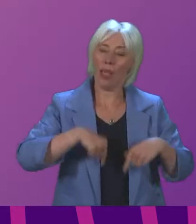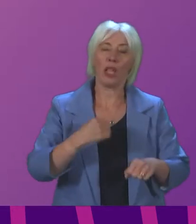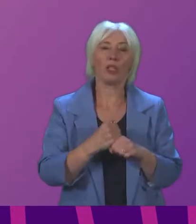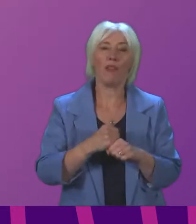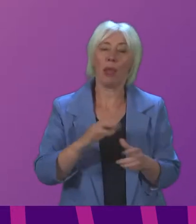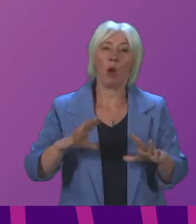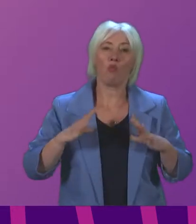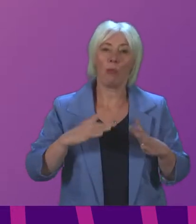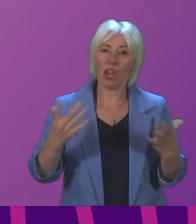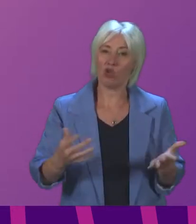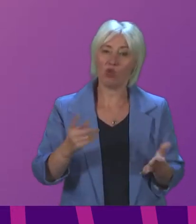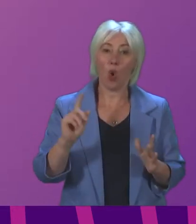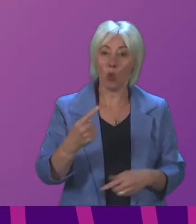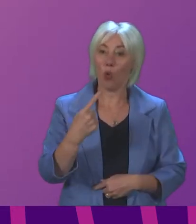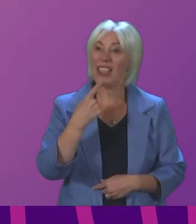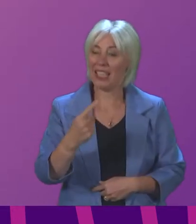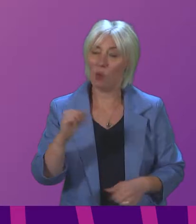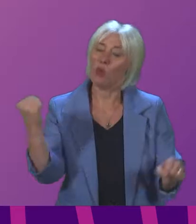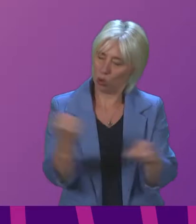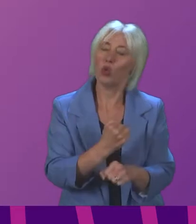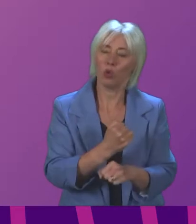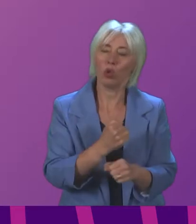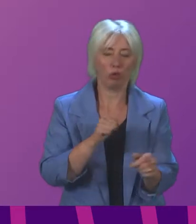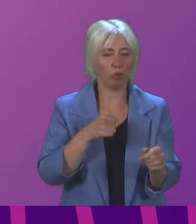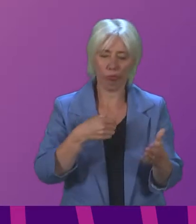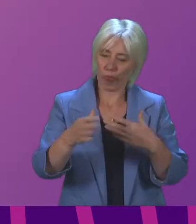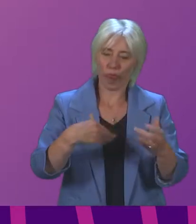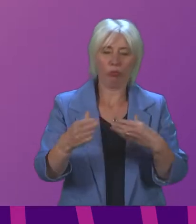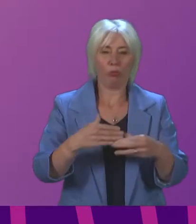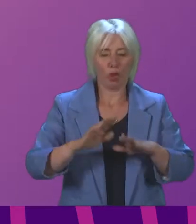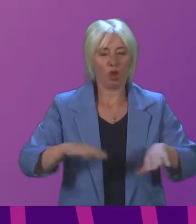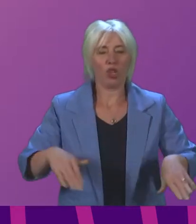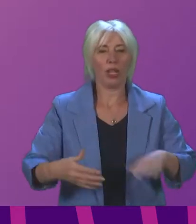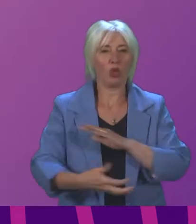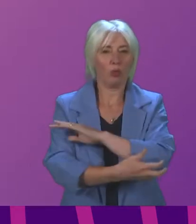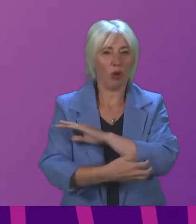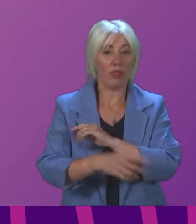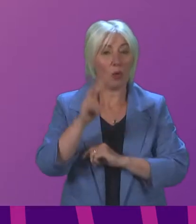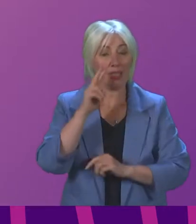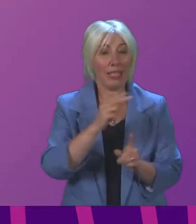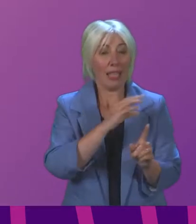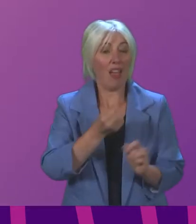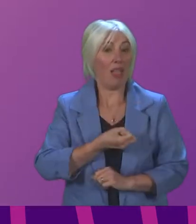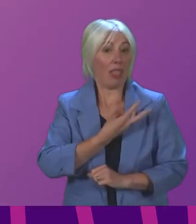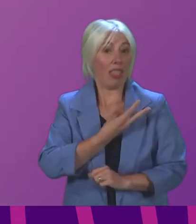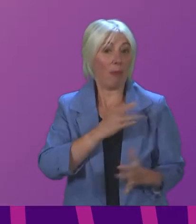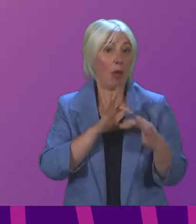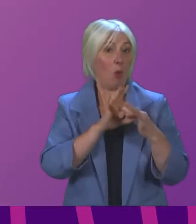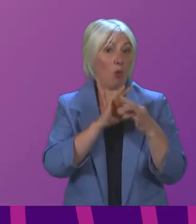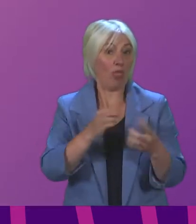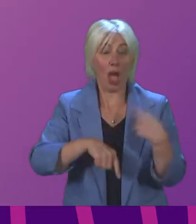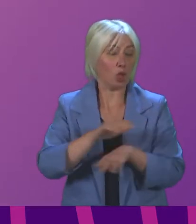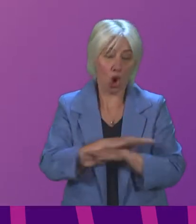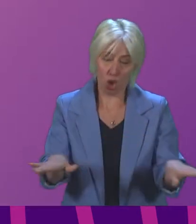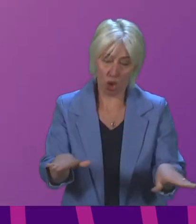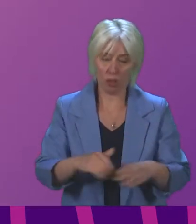its money where its mouth is to tackle child poverty and we see if the Labour Party is with us or not Thank you very much to